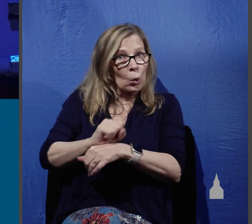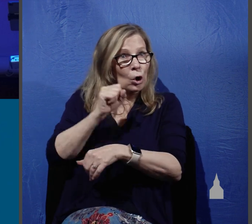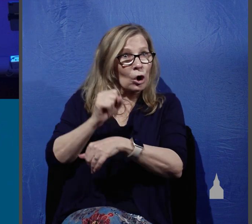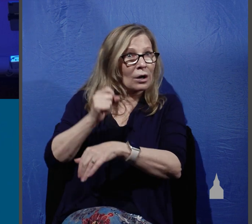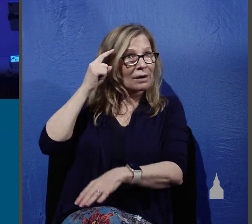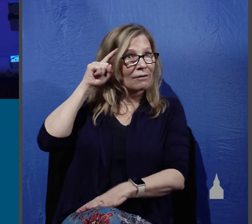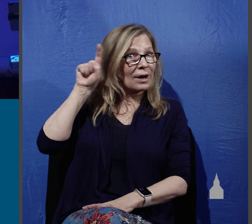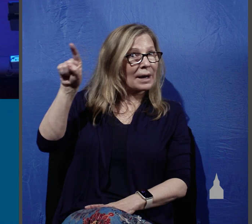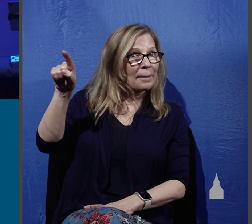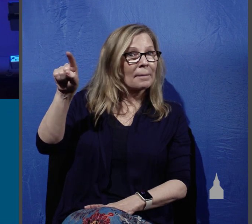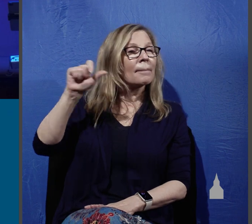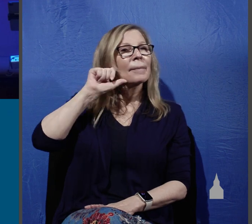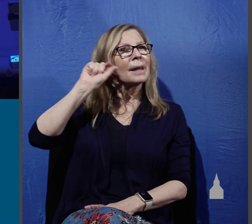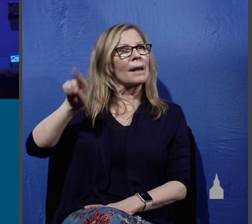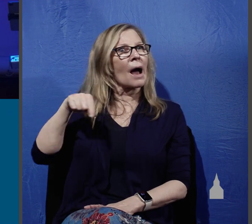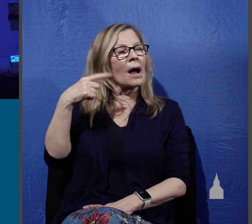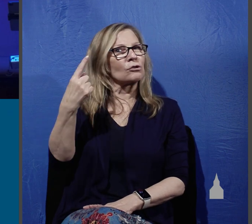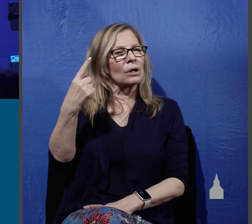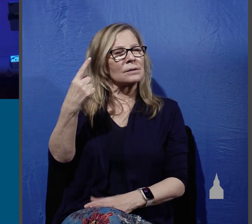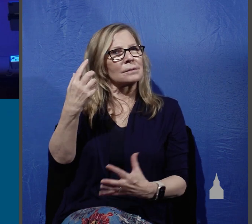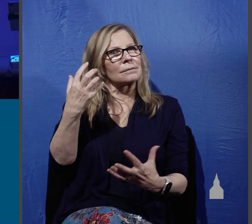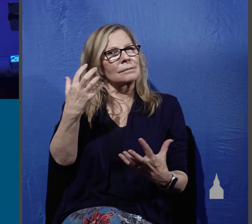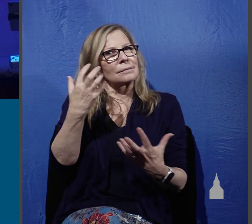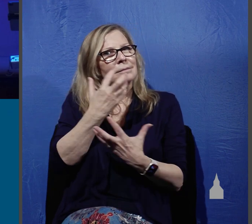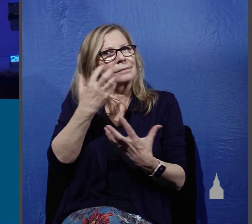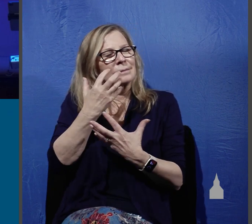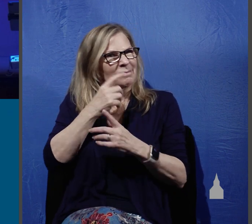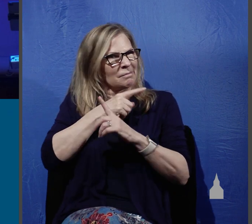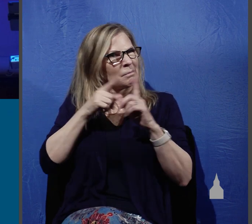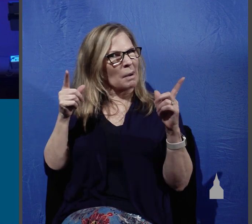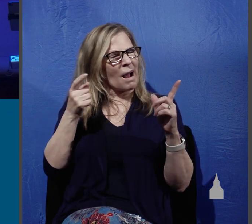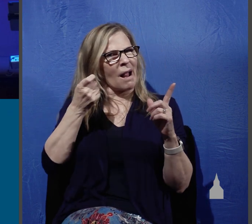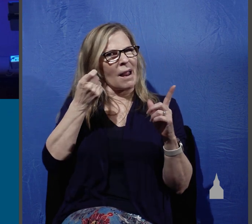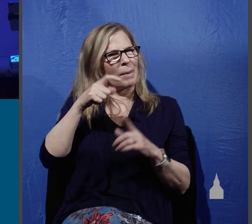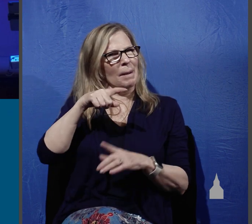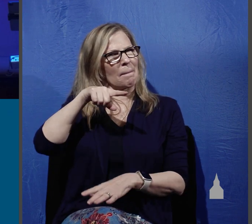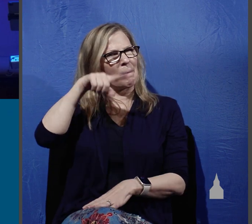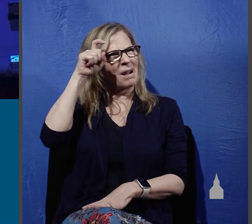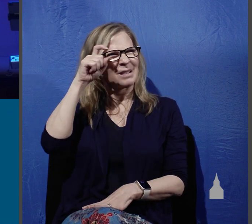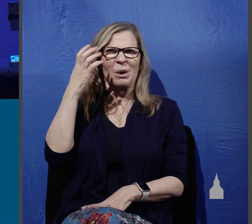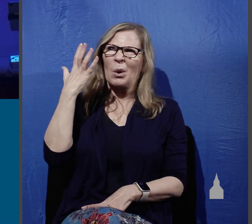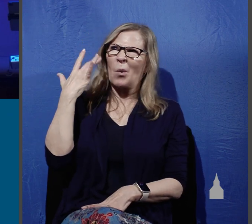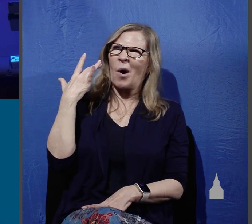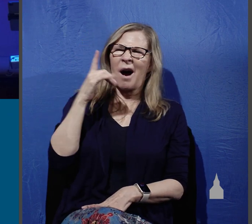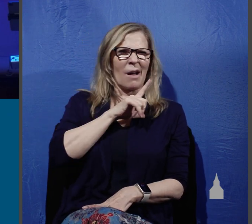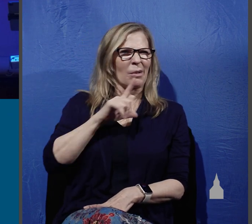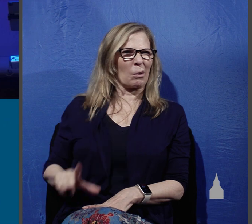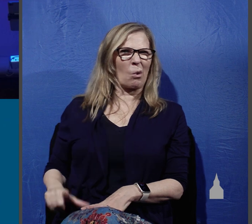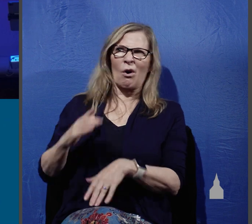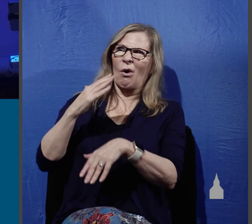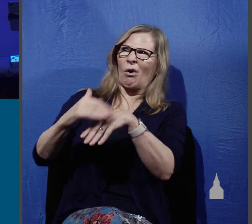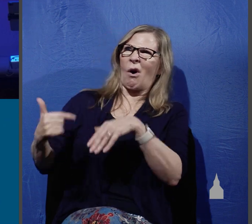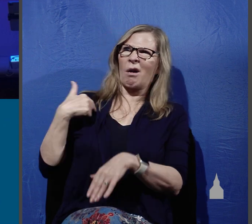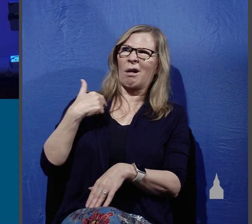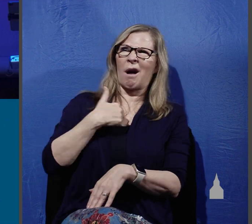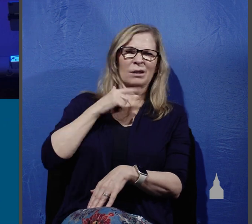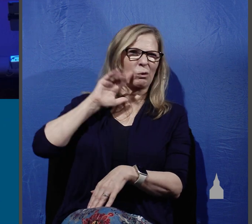is not only remarkable, it's also a bit puzzling. And I say it's a bit puzzling because God doesn't actually